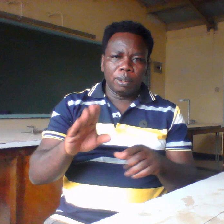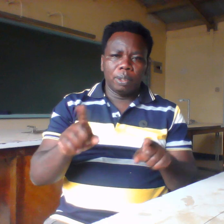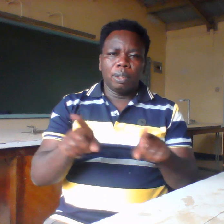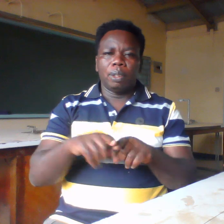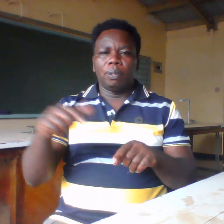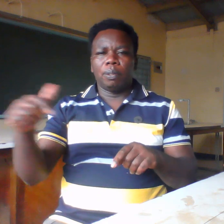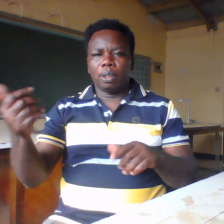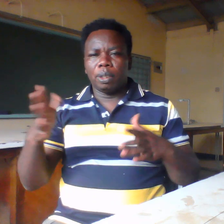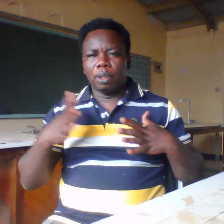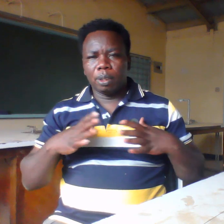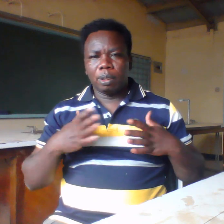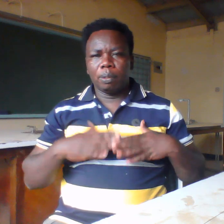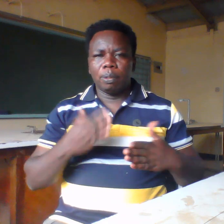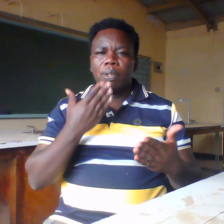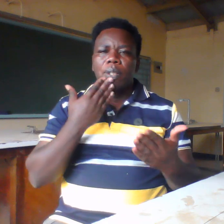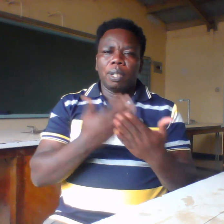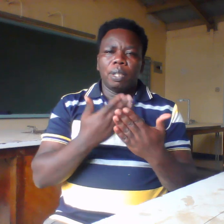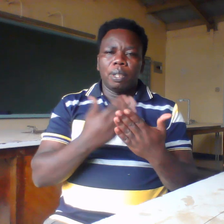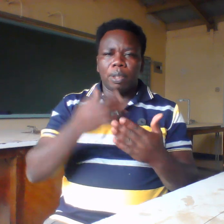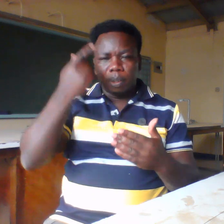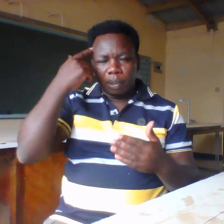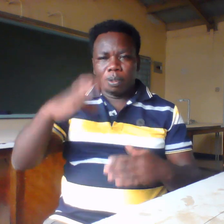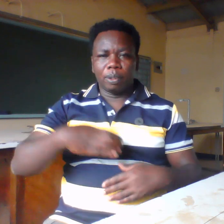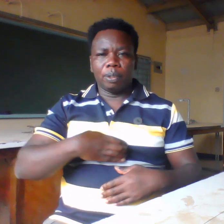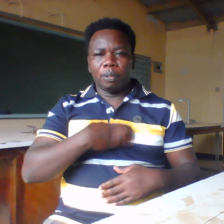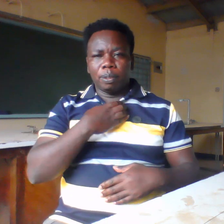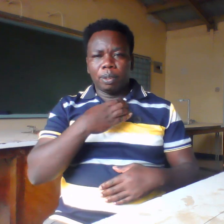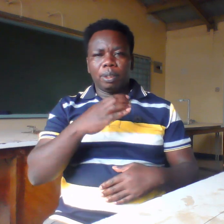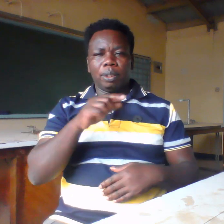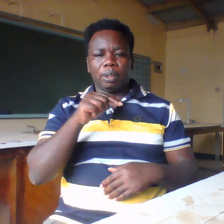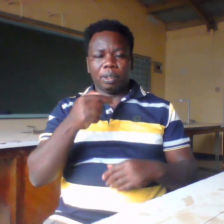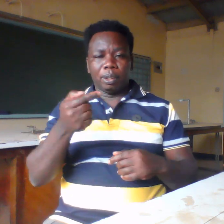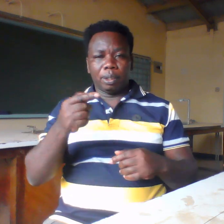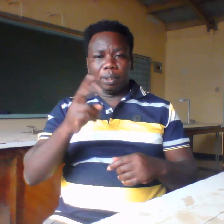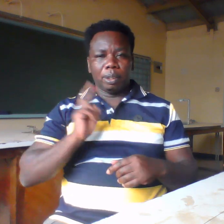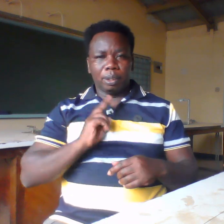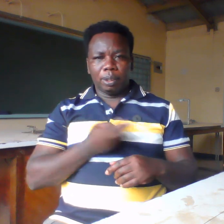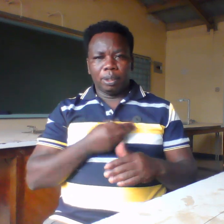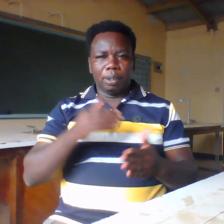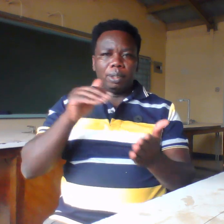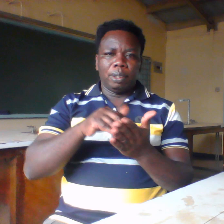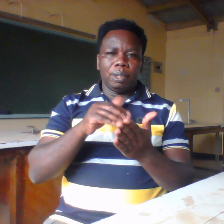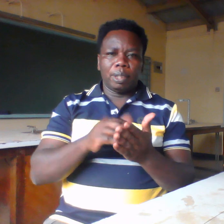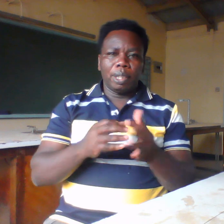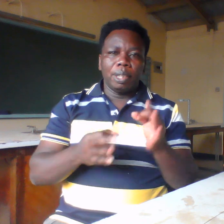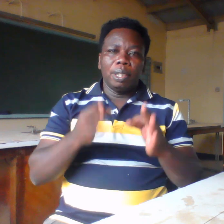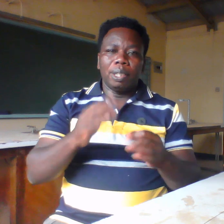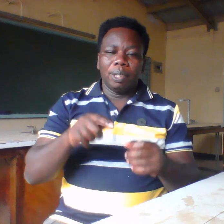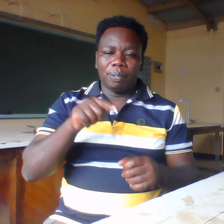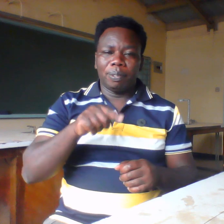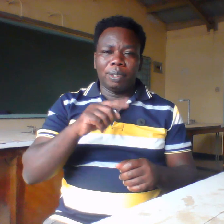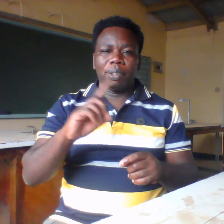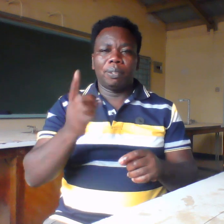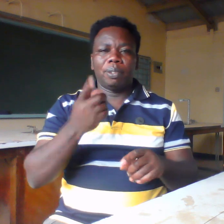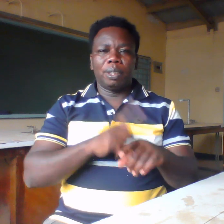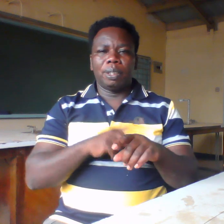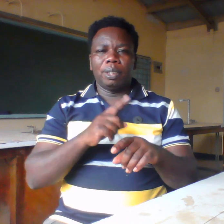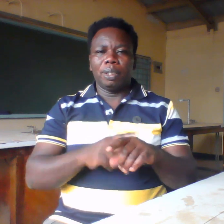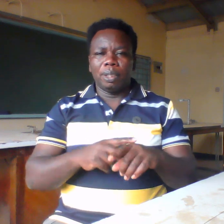coming back to this channel we ask if this is your first time remember to subscribe and you'll be able to access